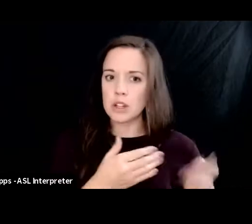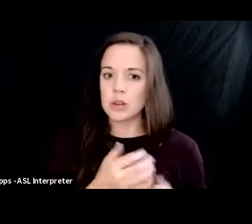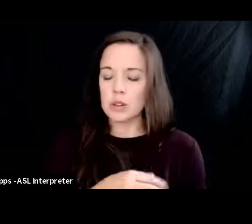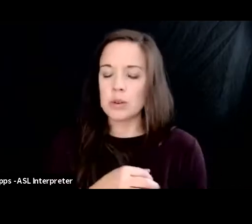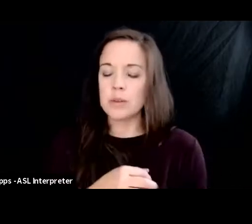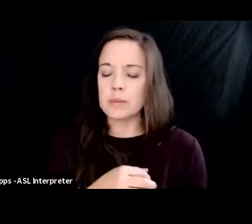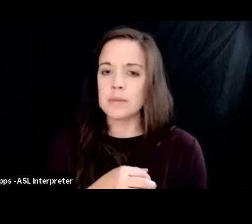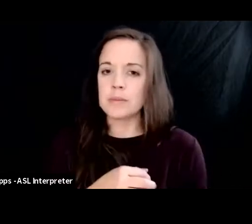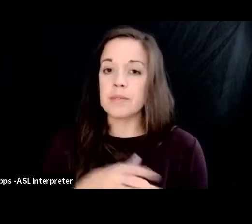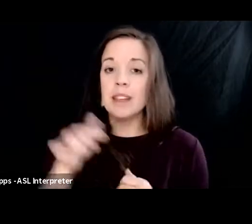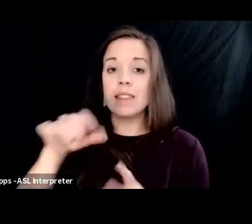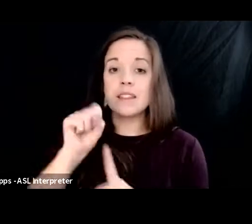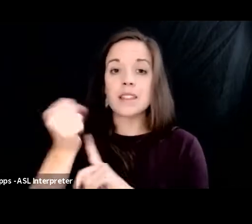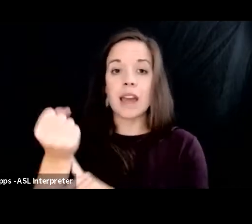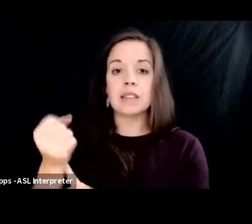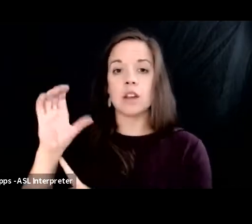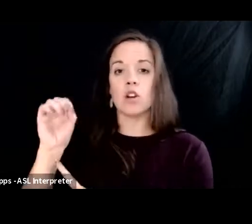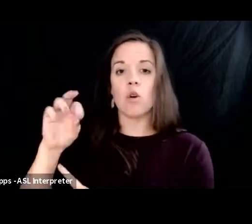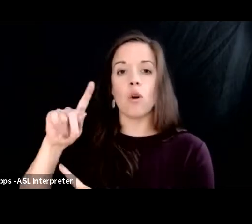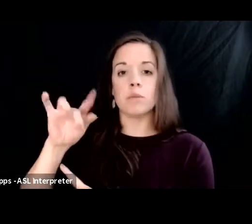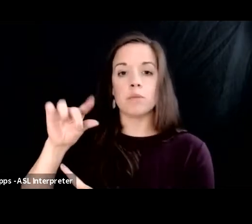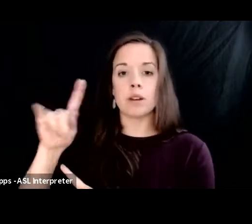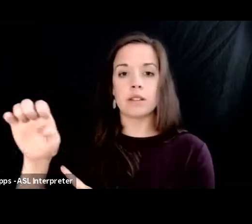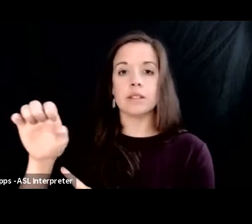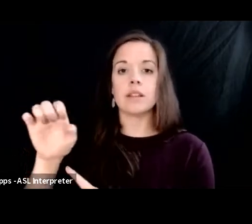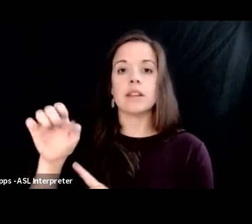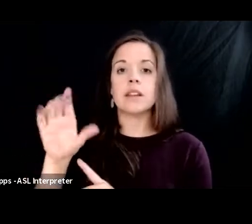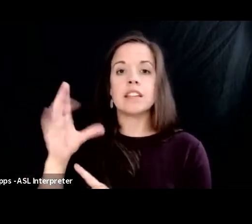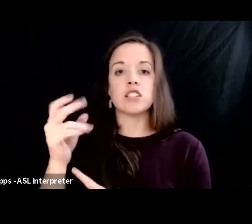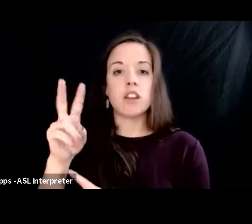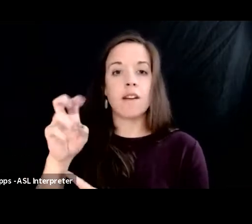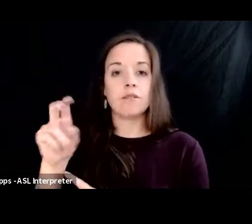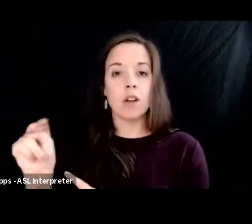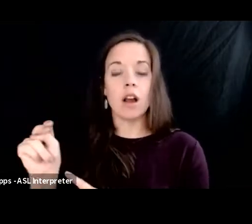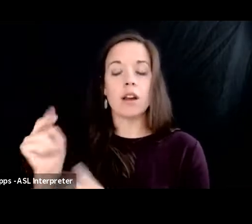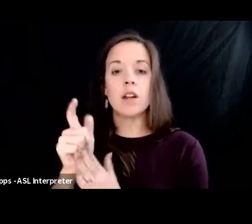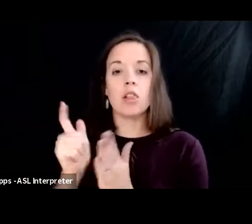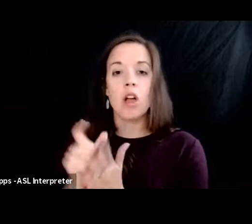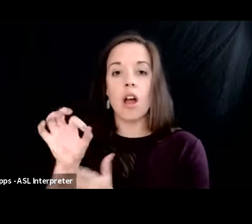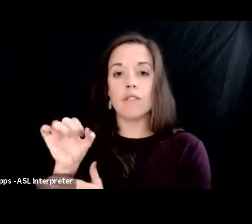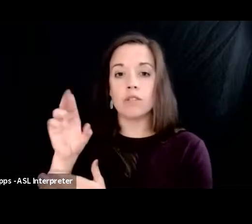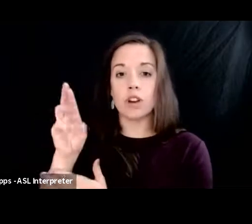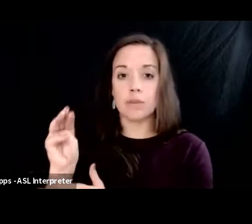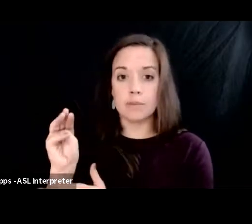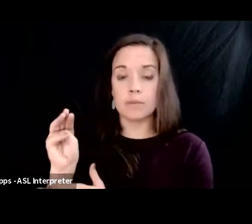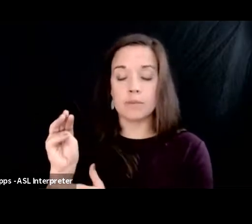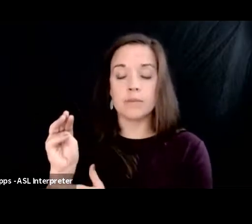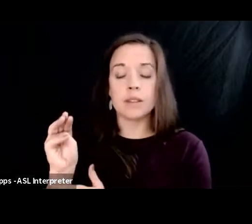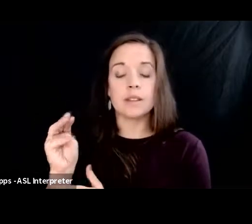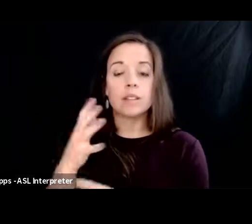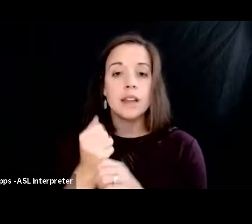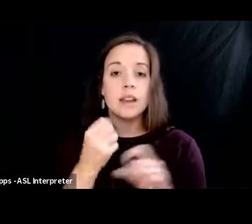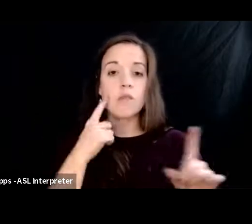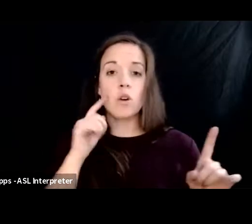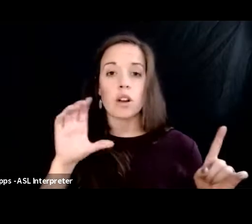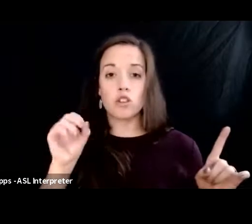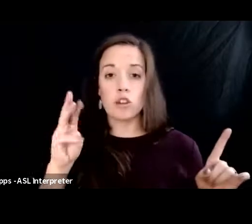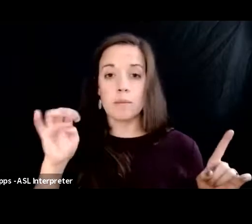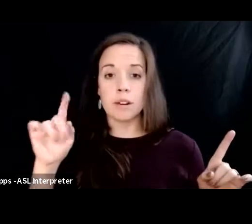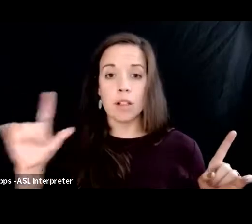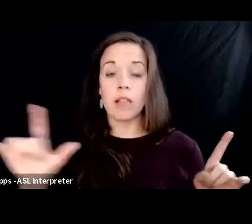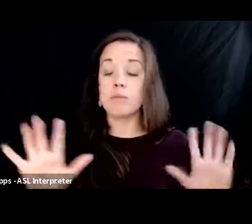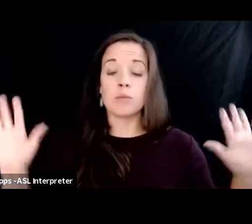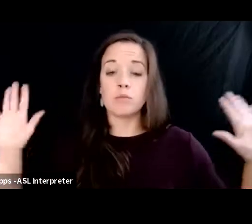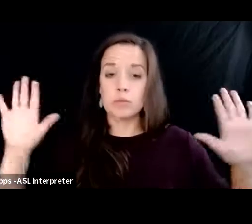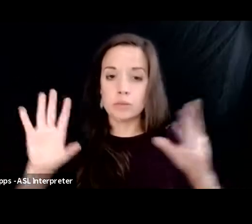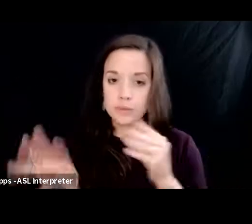this case it was a corporate chevron law firm prosecuting this lawyer for criminal contempt of court but it goes even further